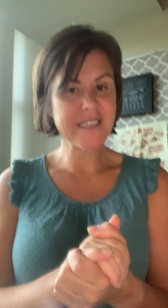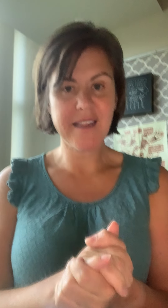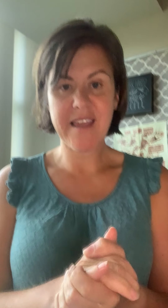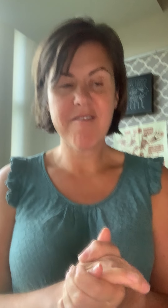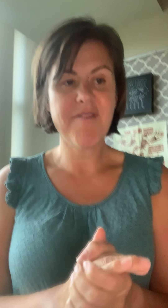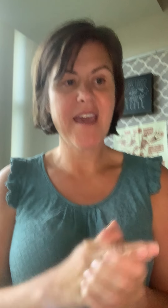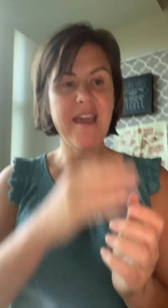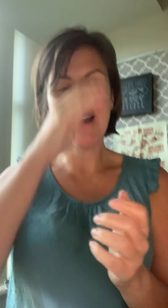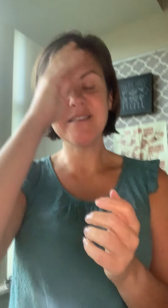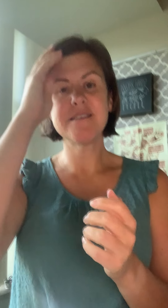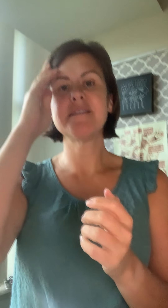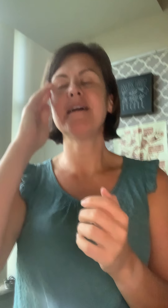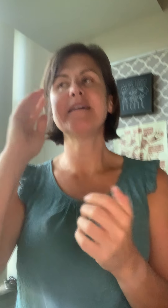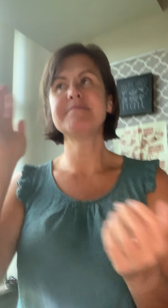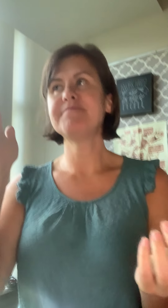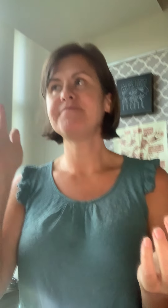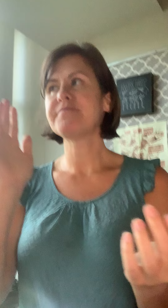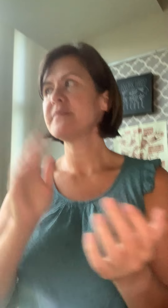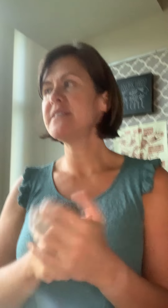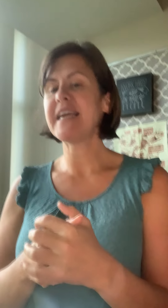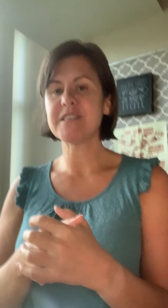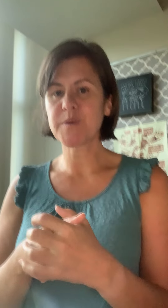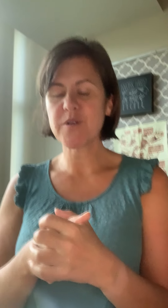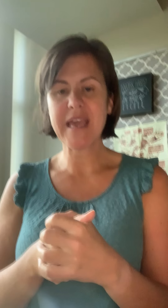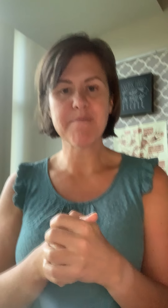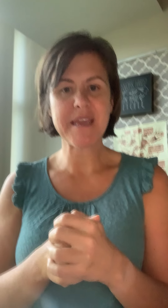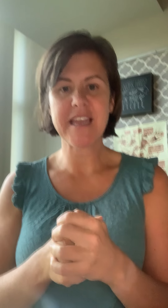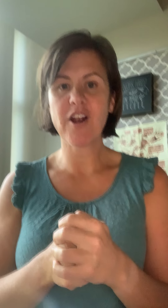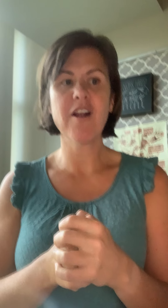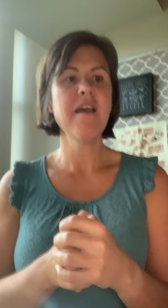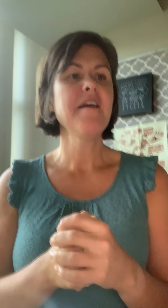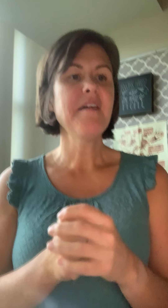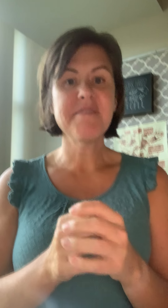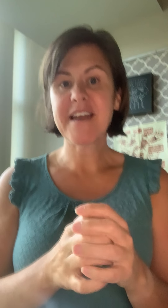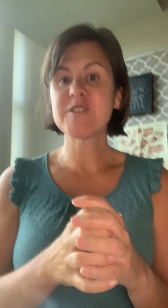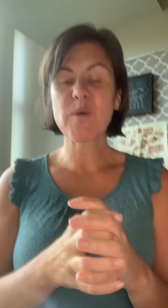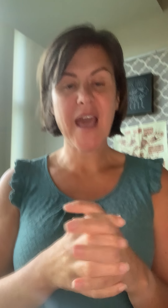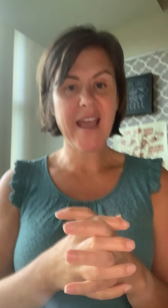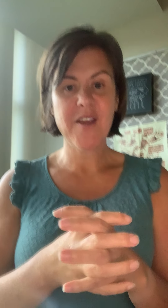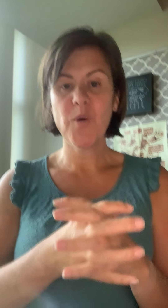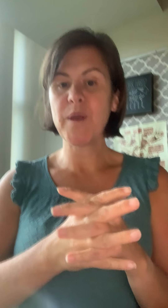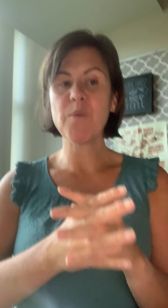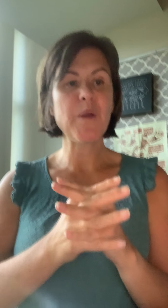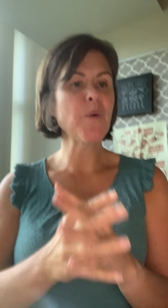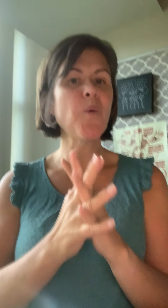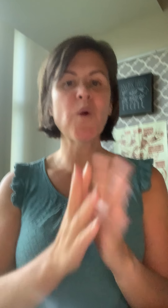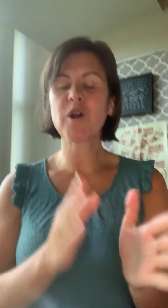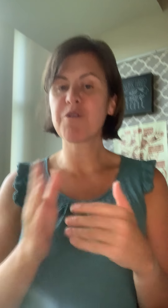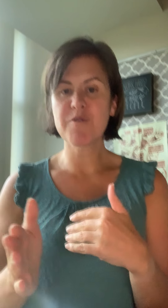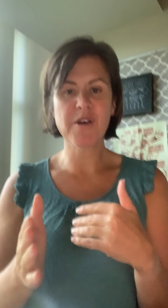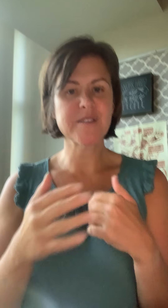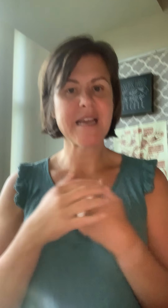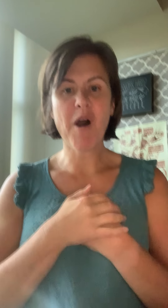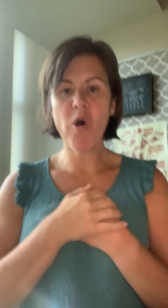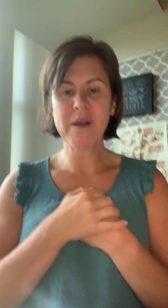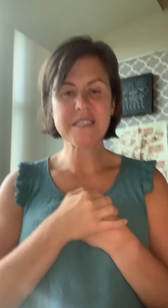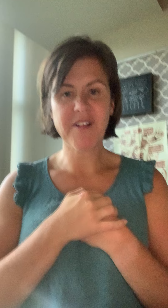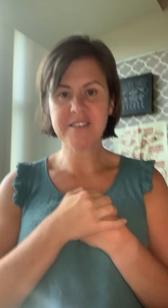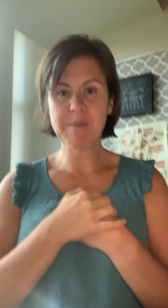leave and days where you can't be here. That is okay. We will work through those. I am always flexible.